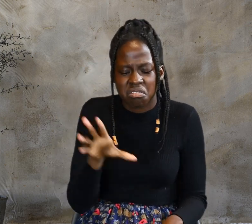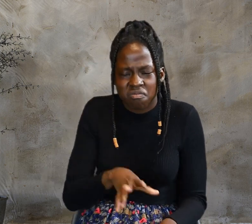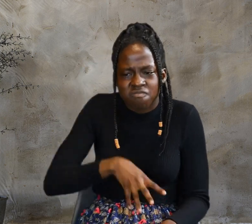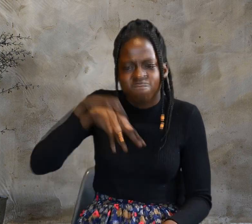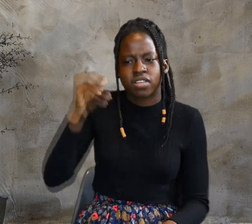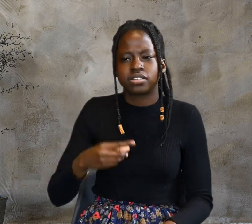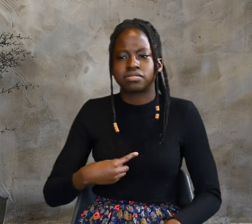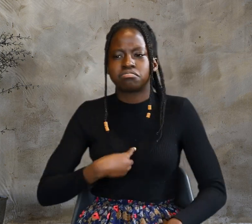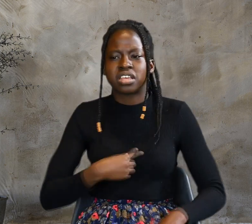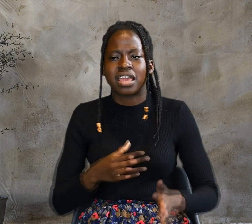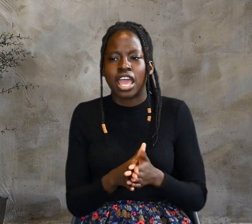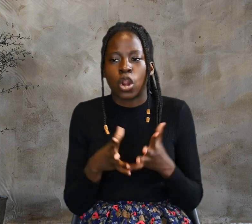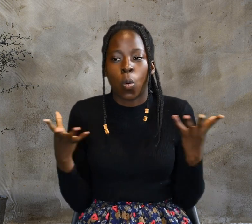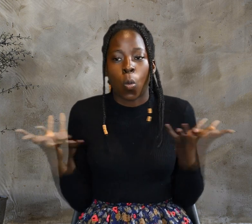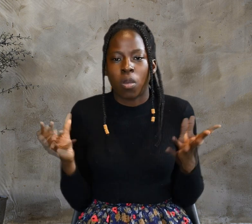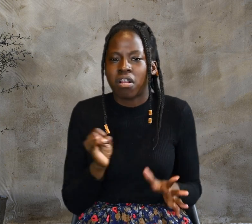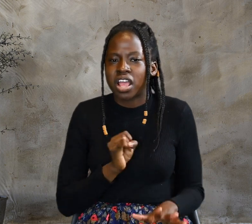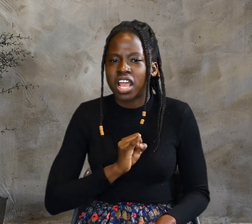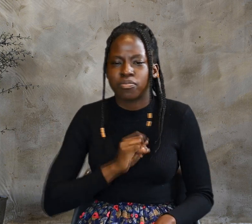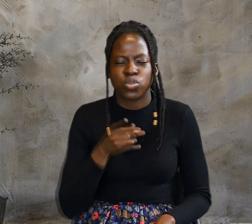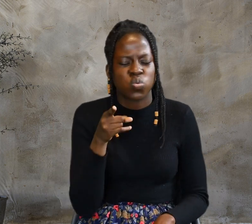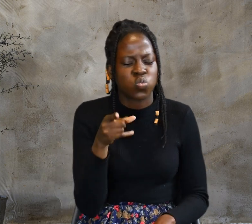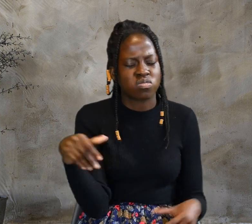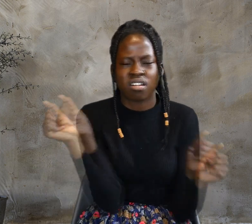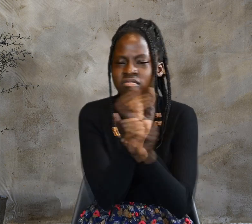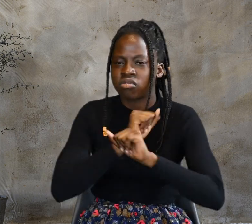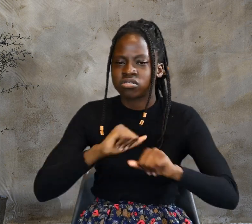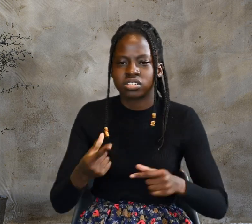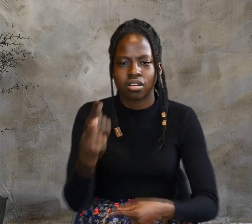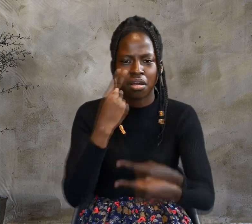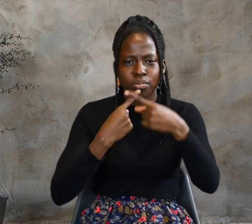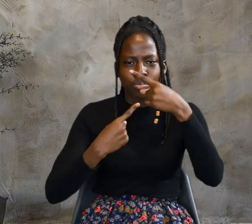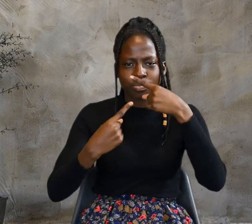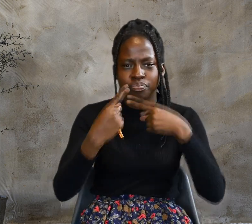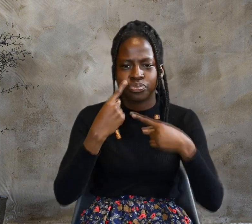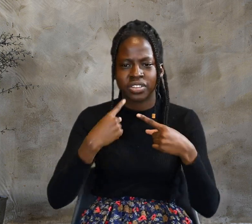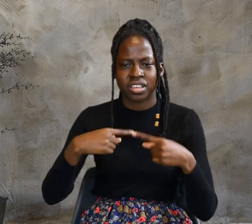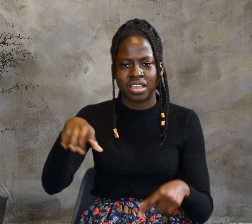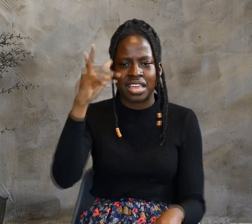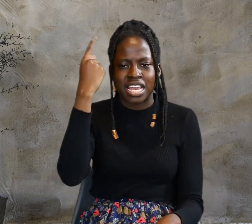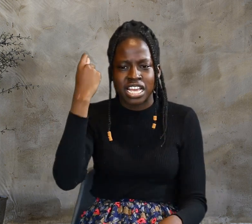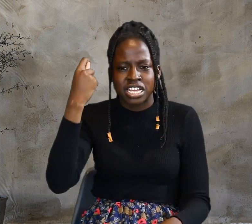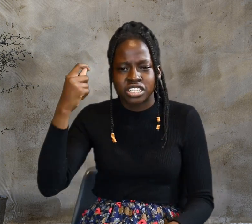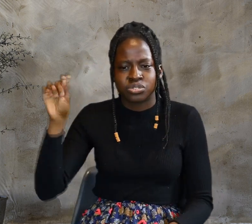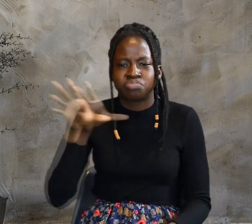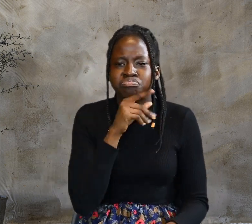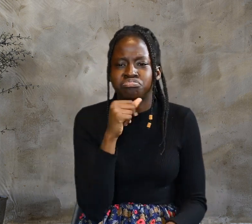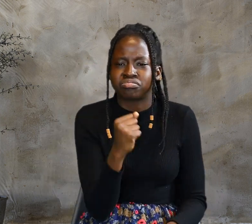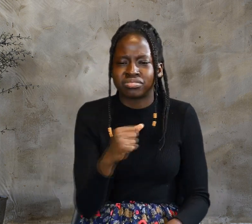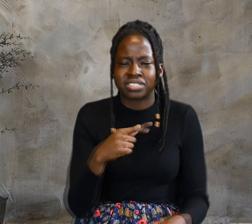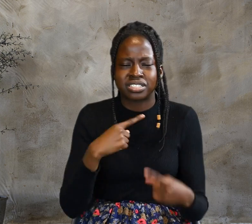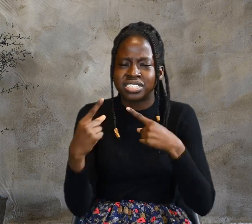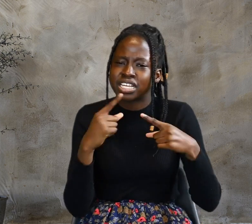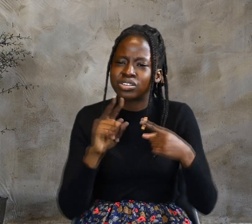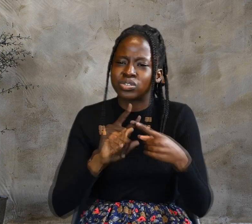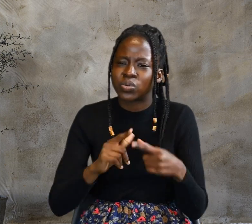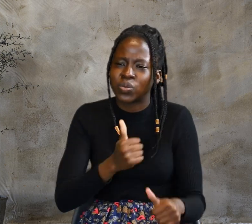and where I am, you cannot come. The Jews said to one another,